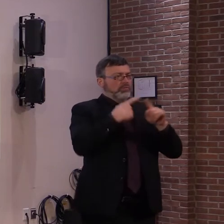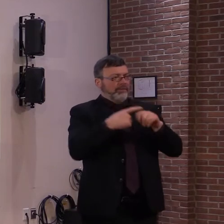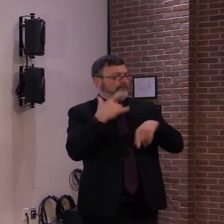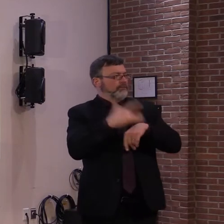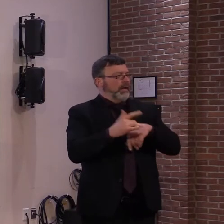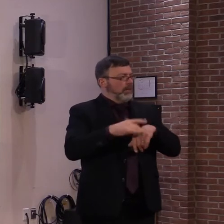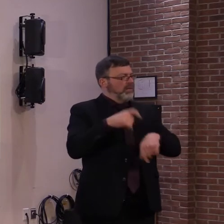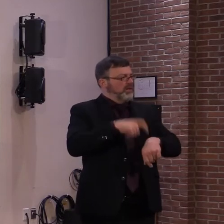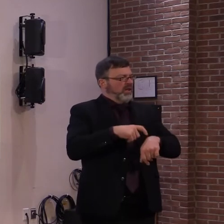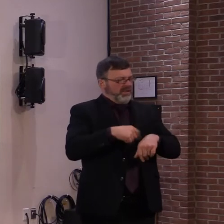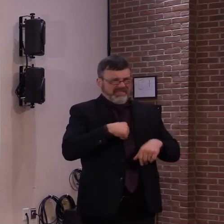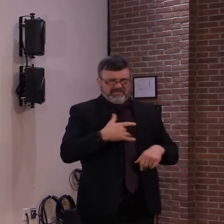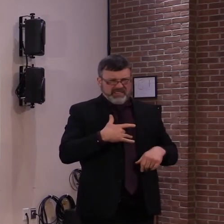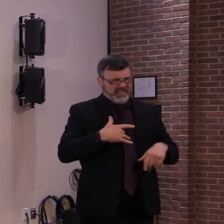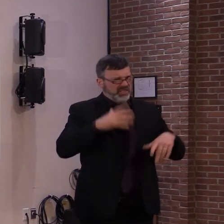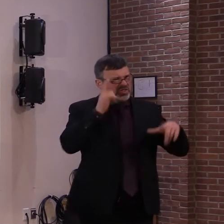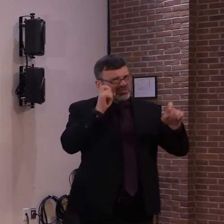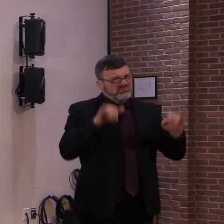in this.